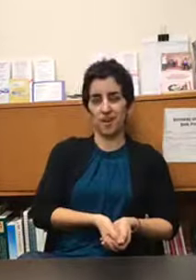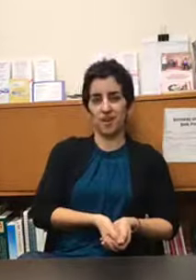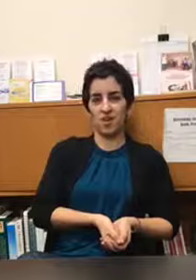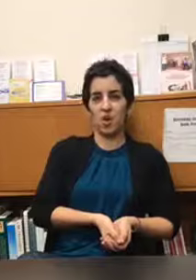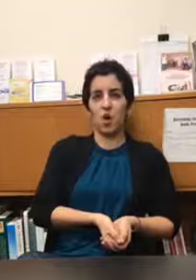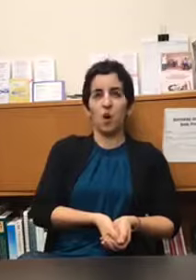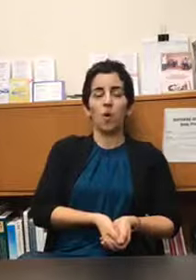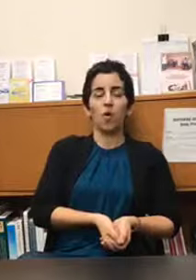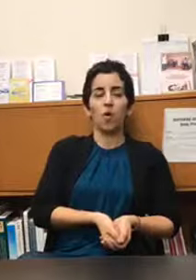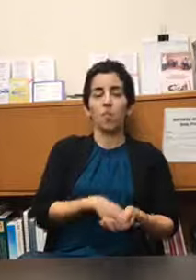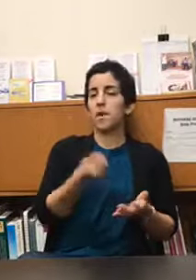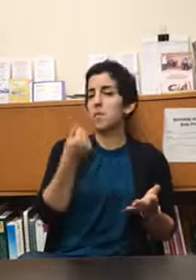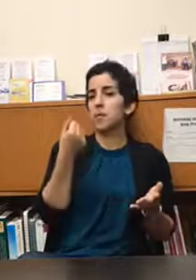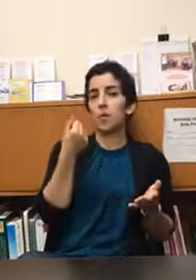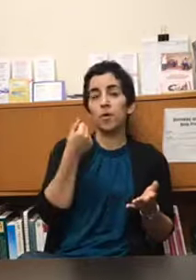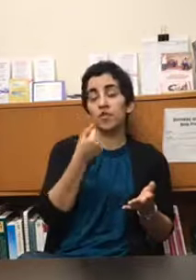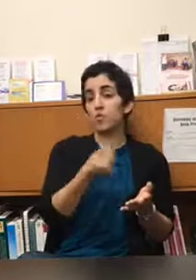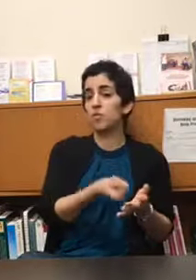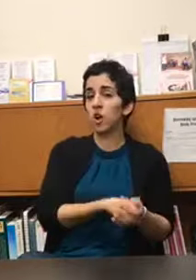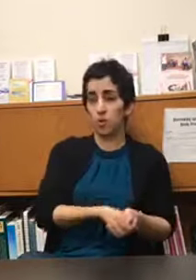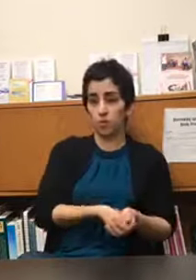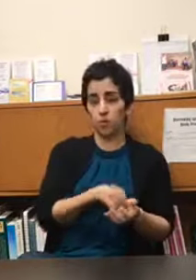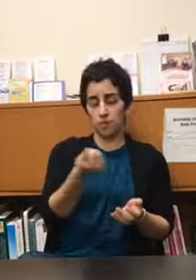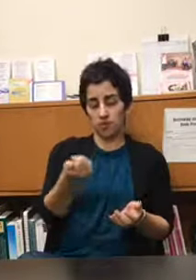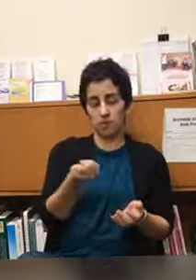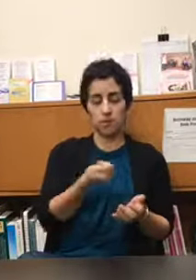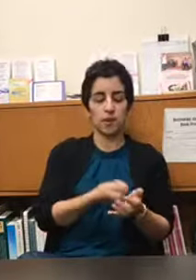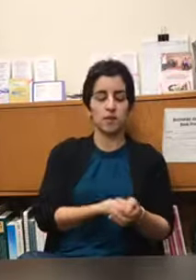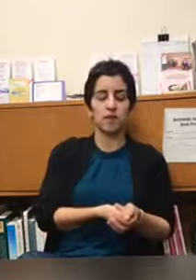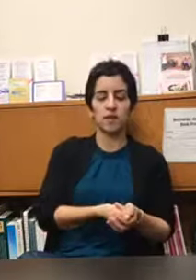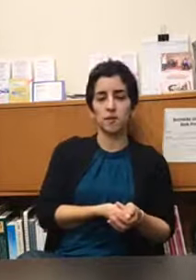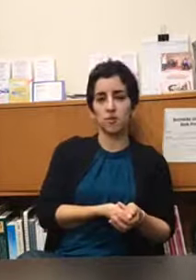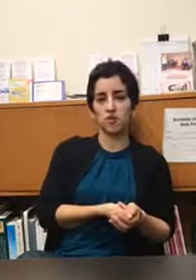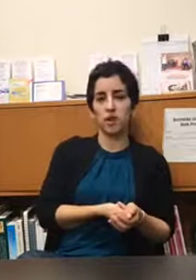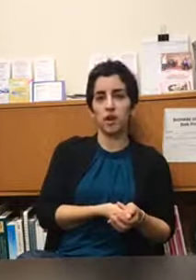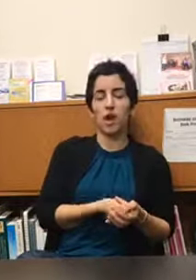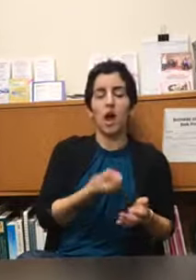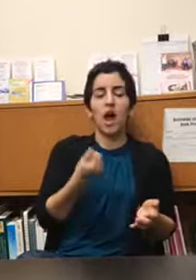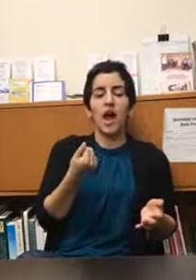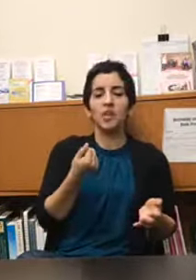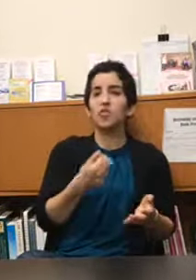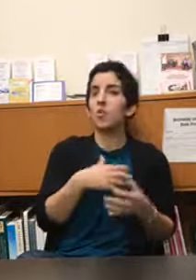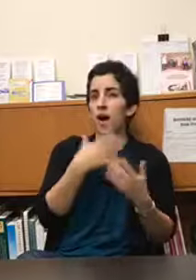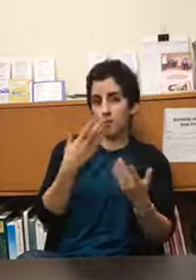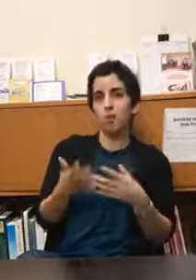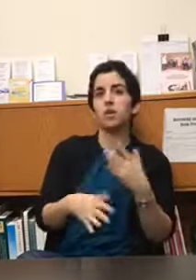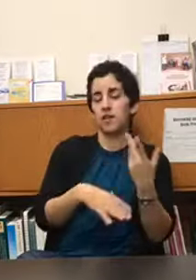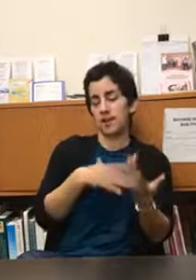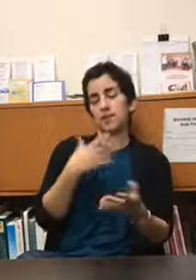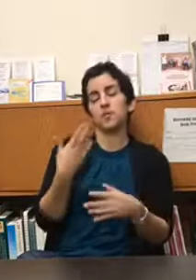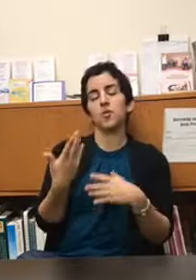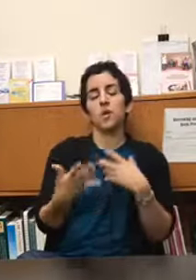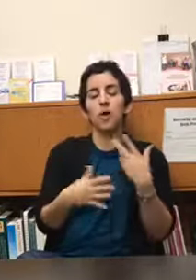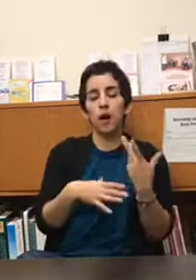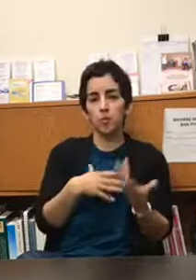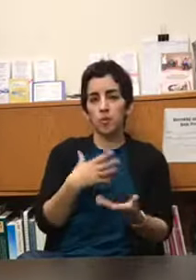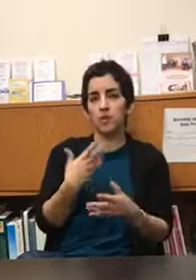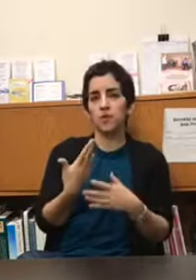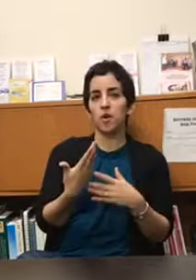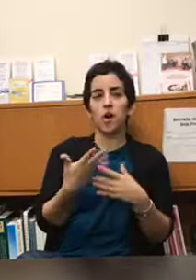or maybe i'm going to tone which is something else i can demonstrate and so i will yes absolutely i will help clients figure out